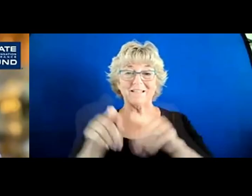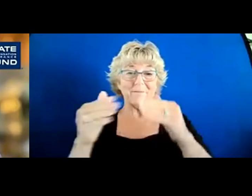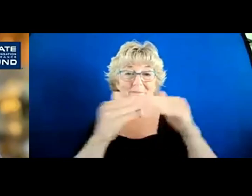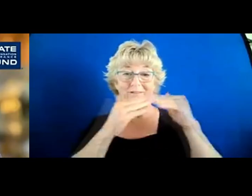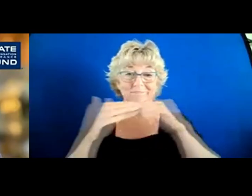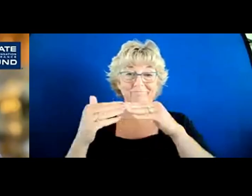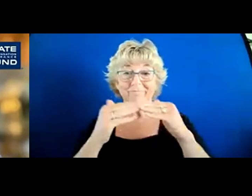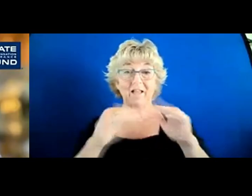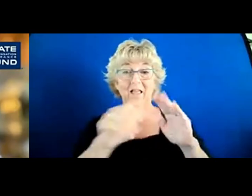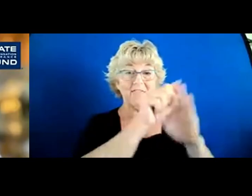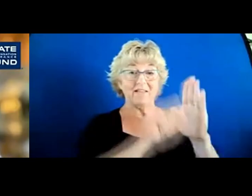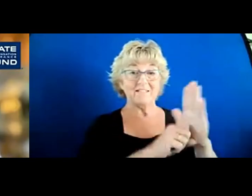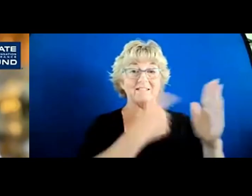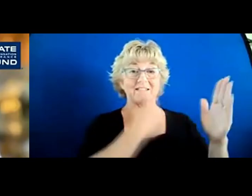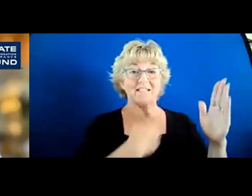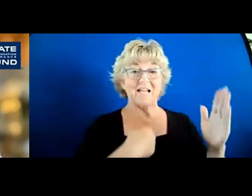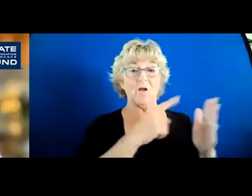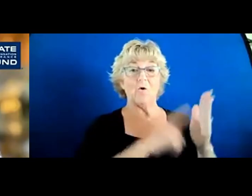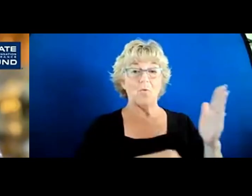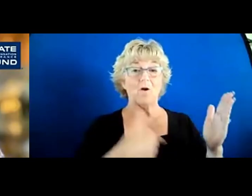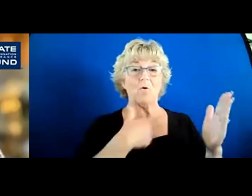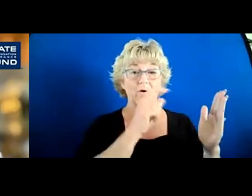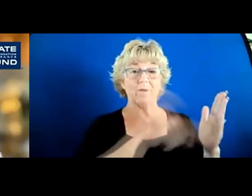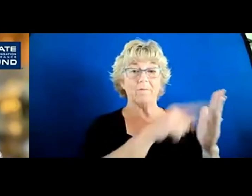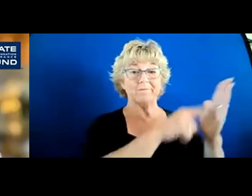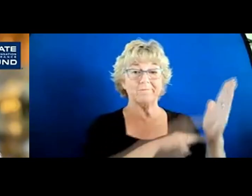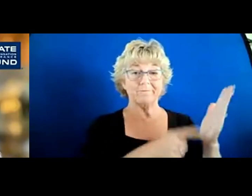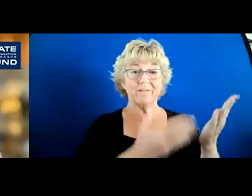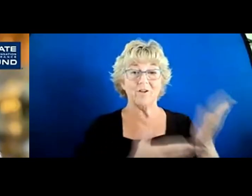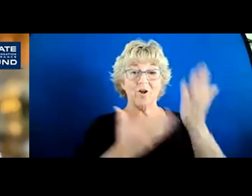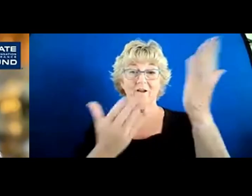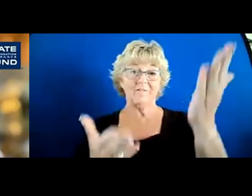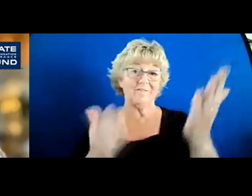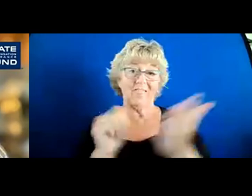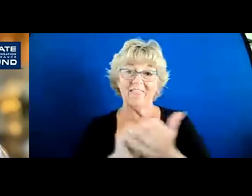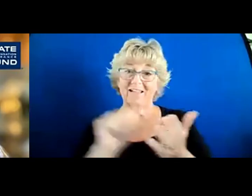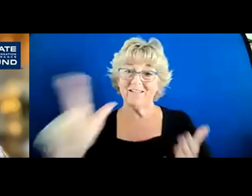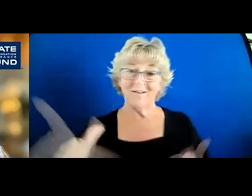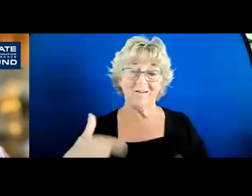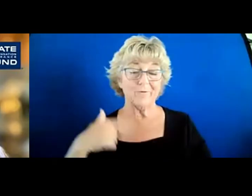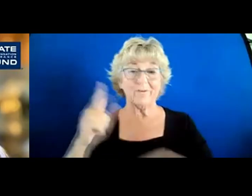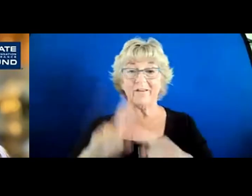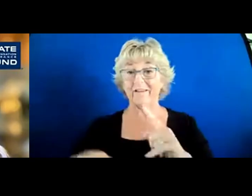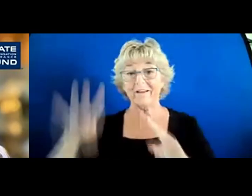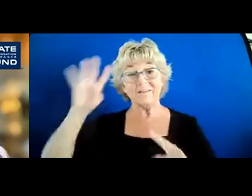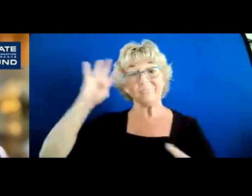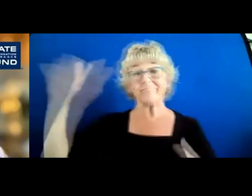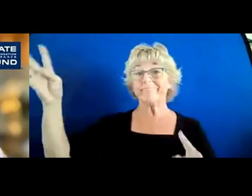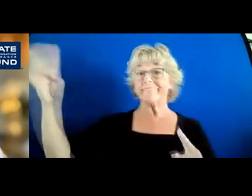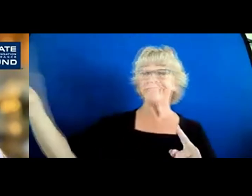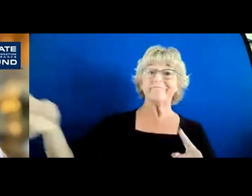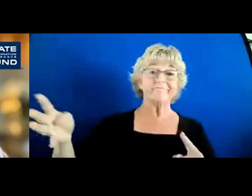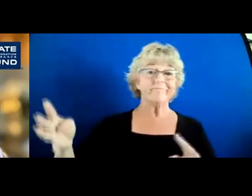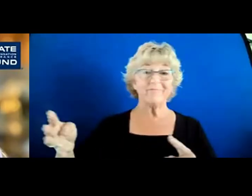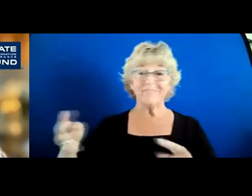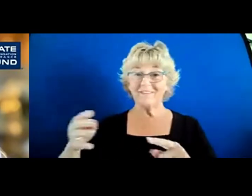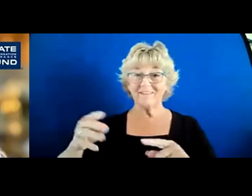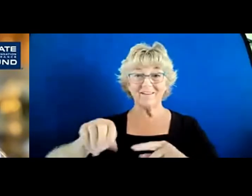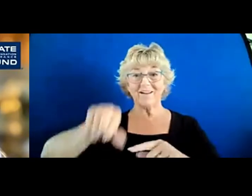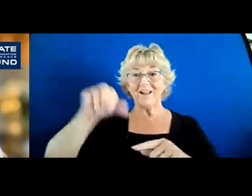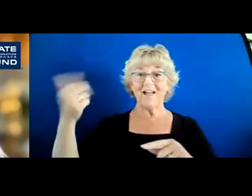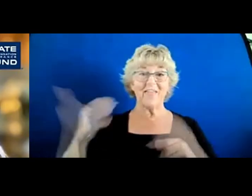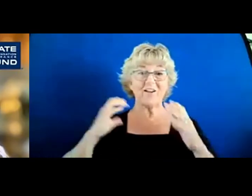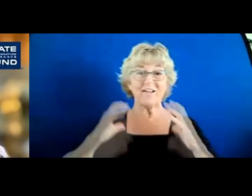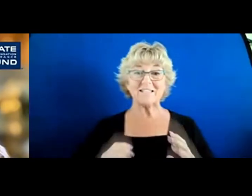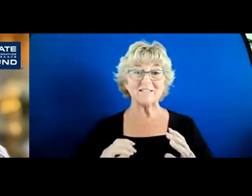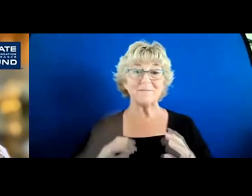what product we're able to offer. We don't get to be creative there. We can't be an apple and create this incredible customer